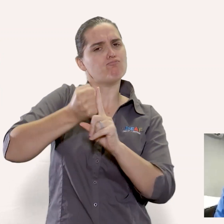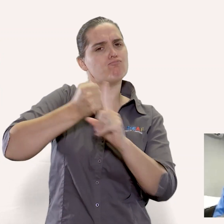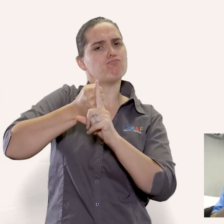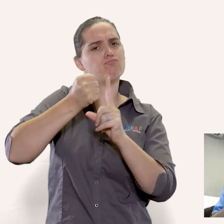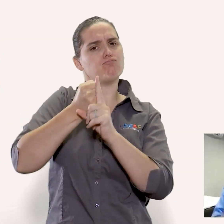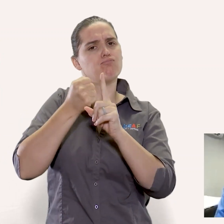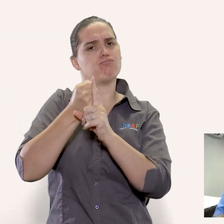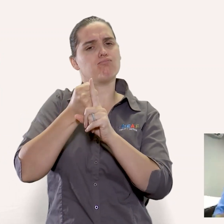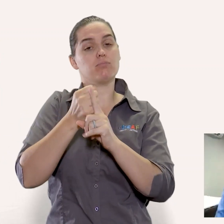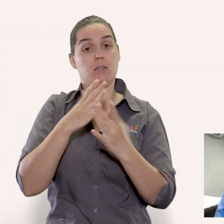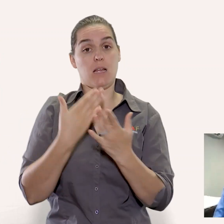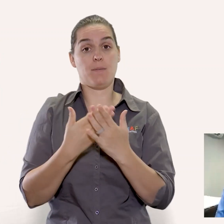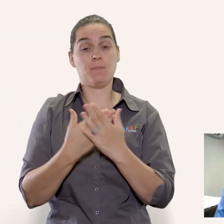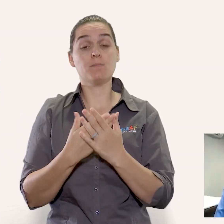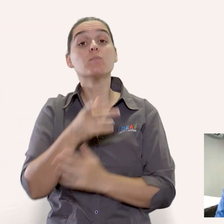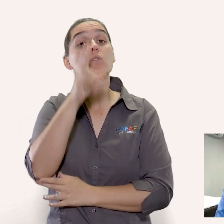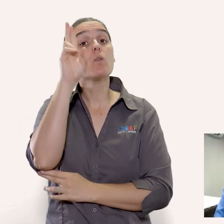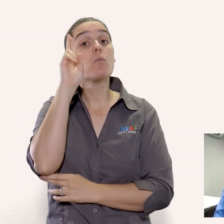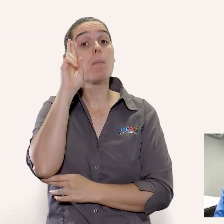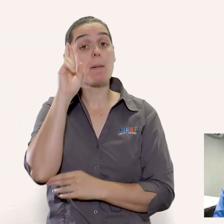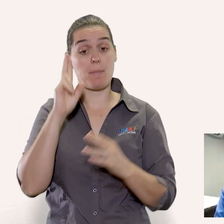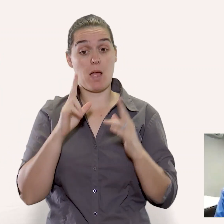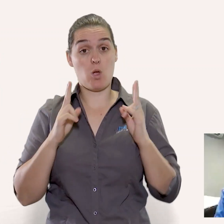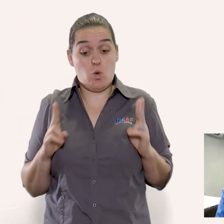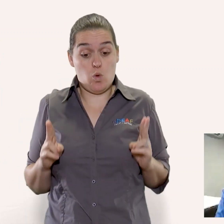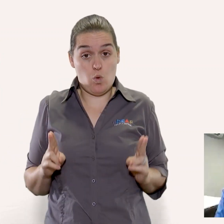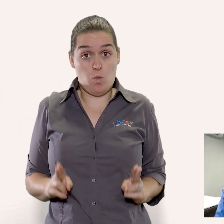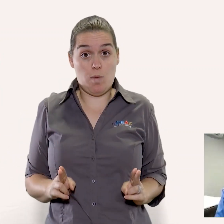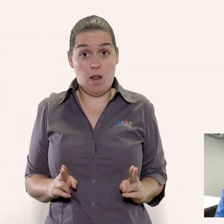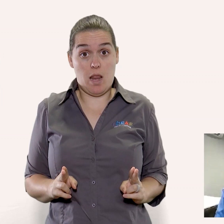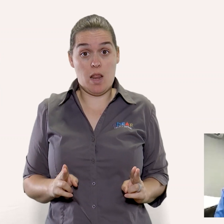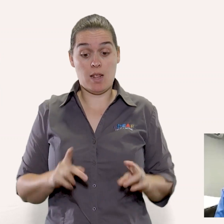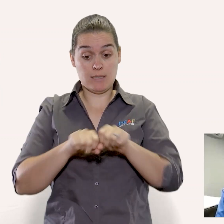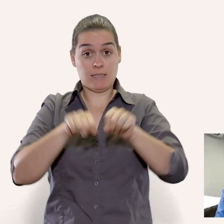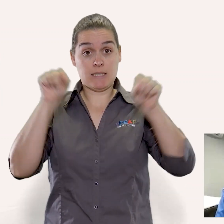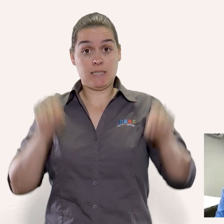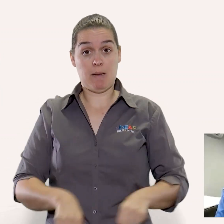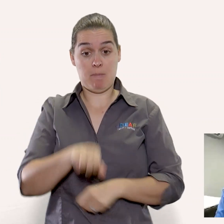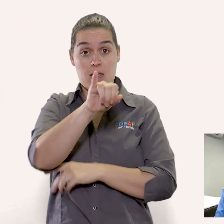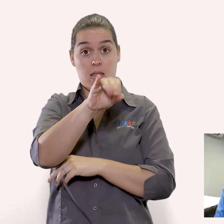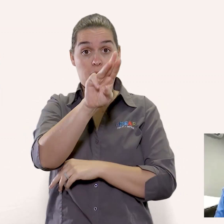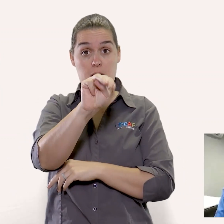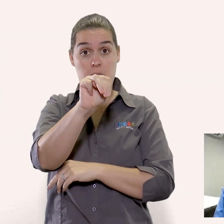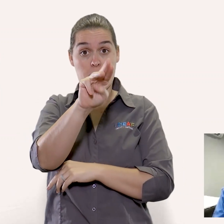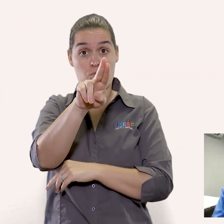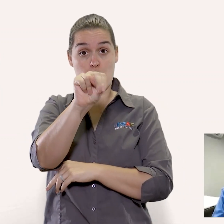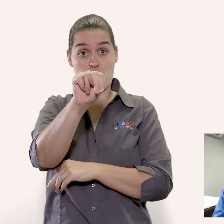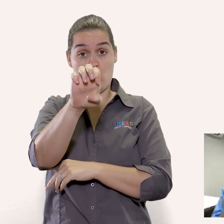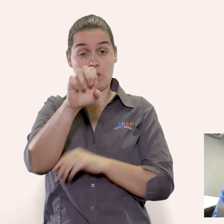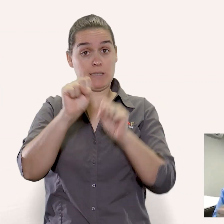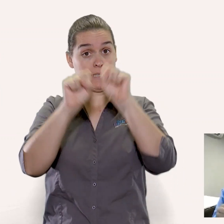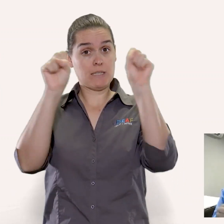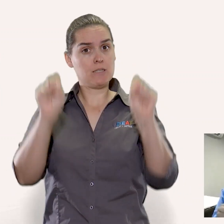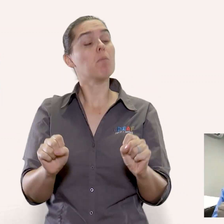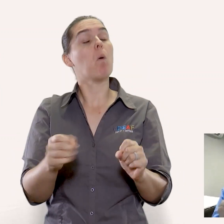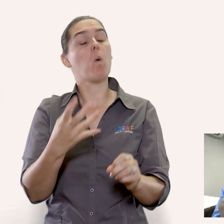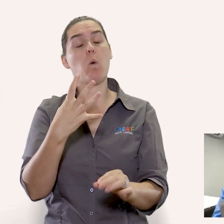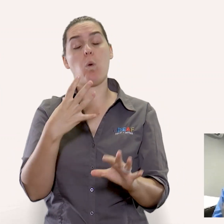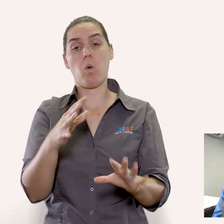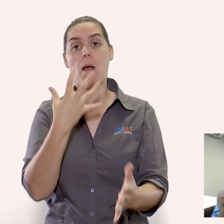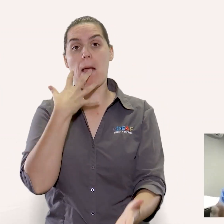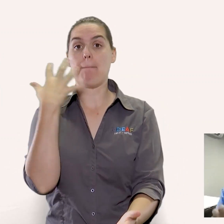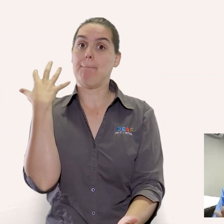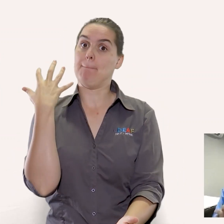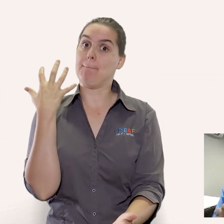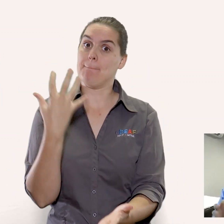say something the human immune system is amazing you need to hear this we always get so scared and